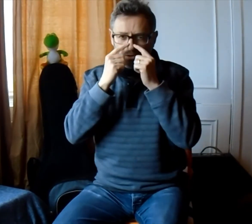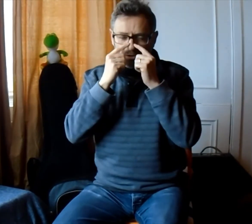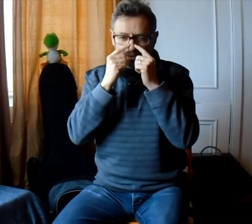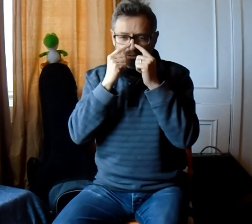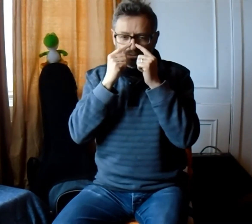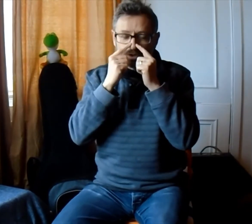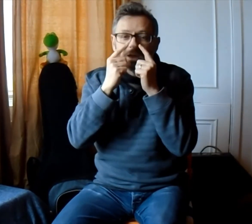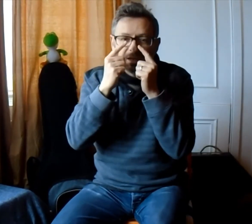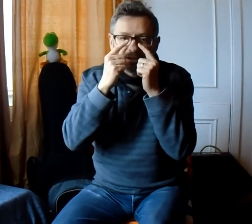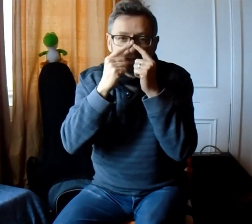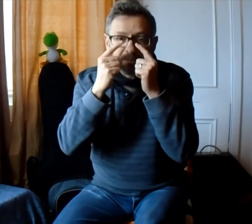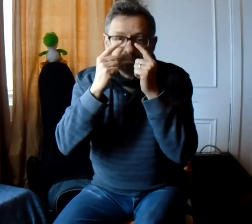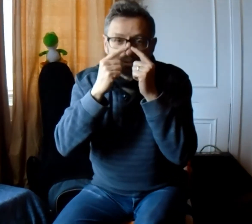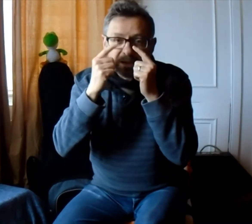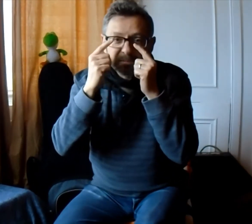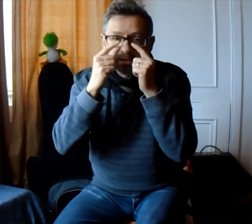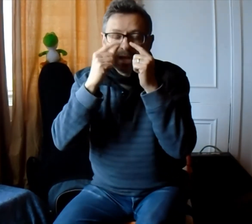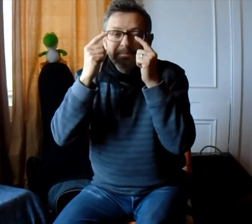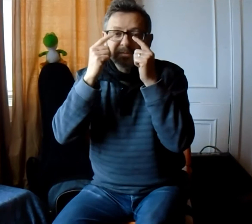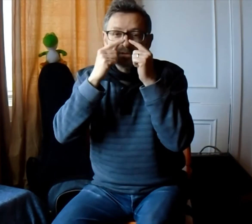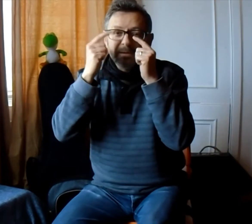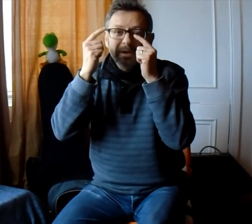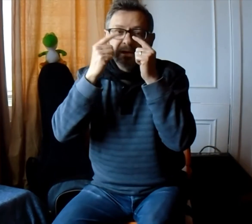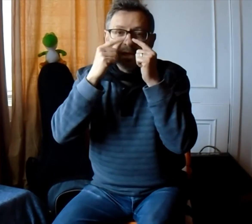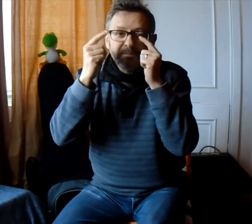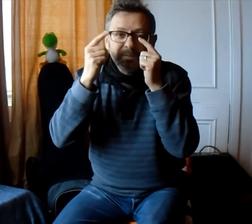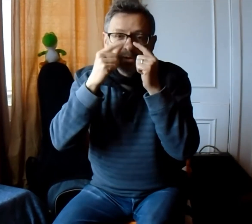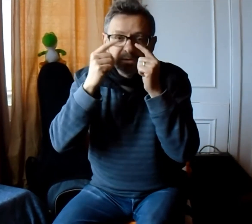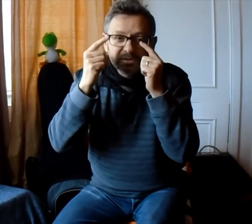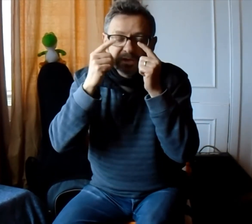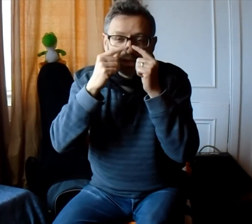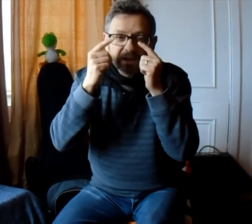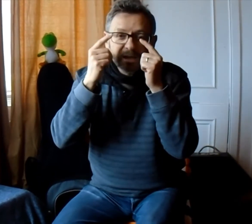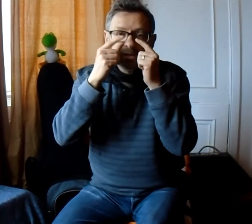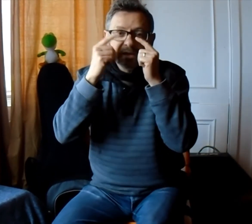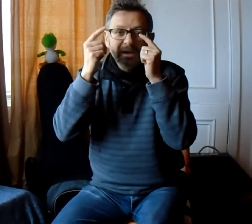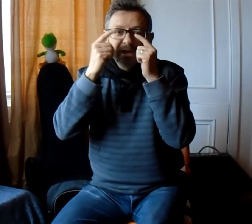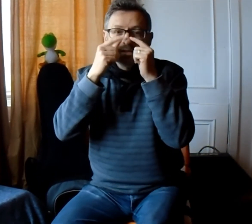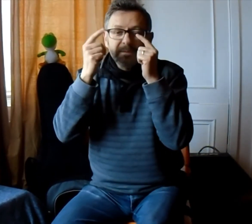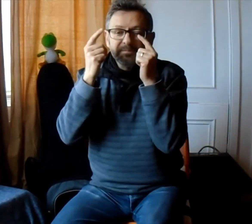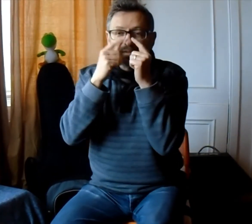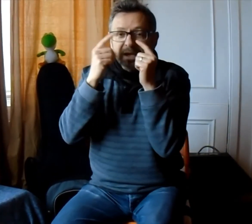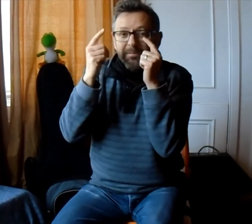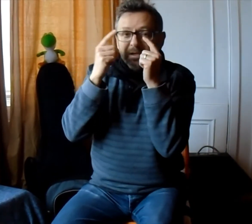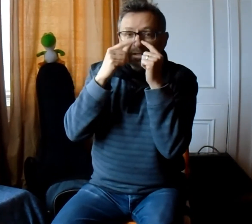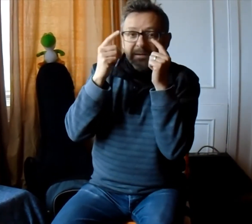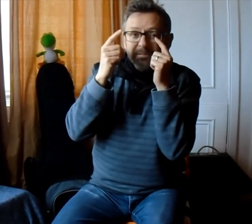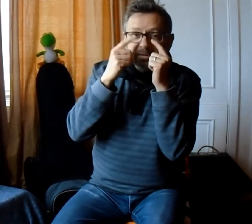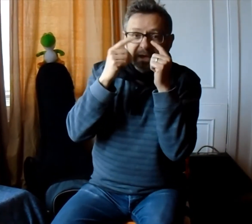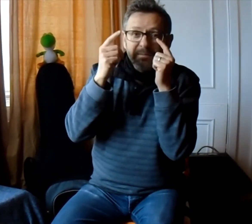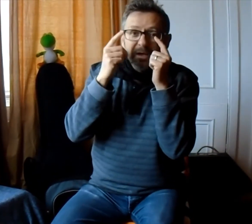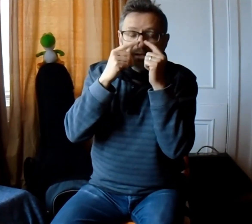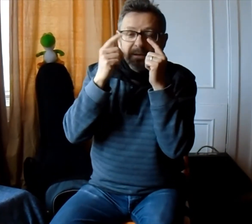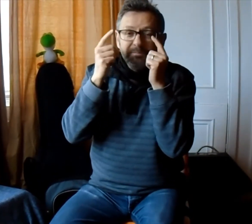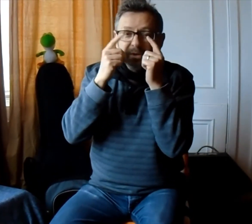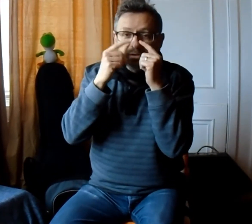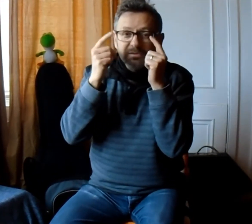nose Tap, tap, tap, tap Your nose together Tap, tap, tap Tap you nose